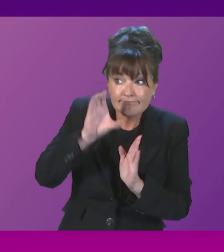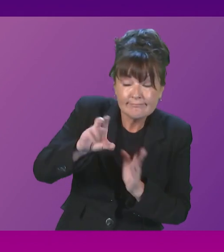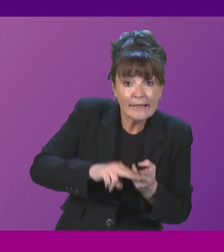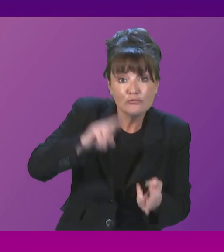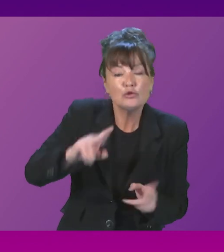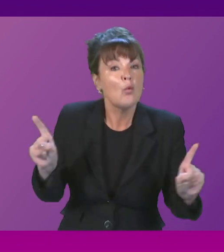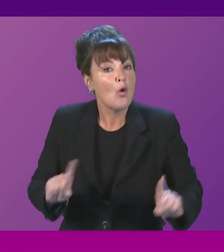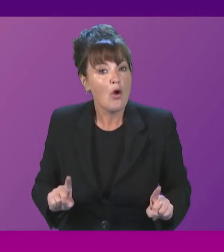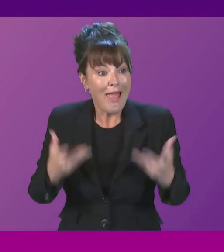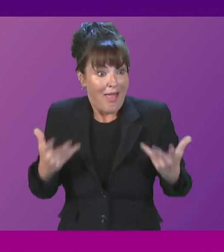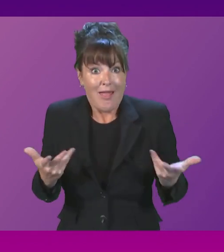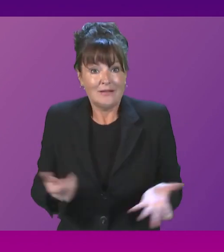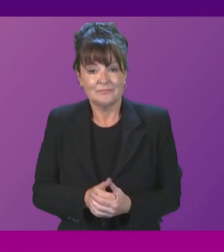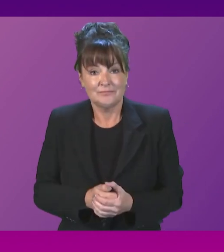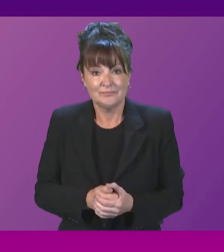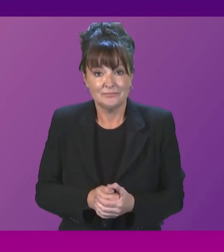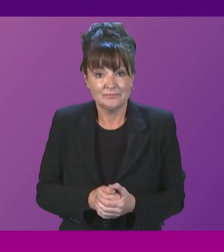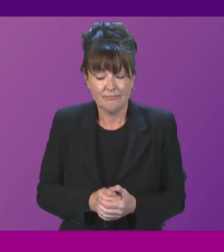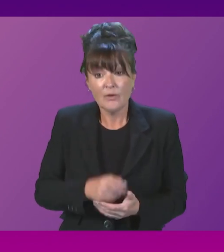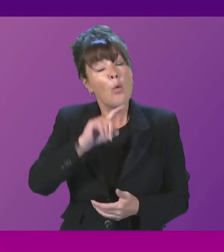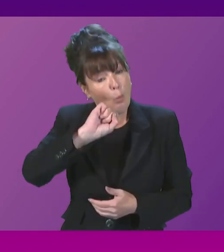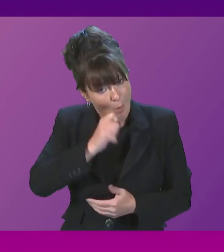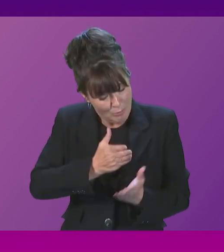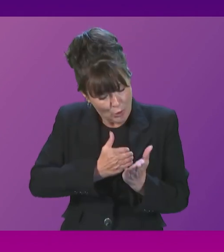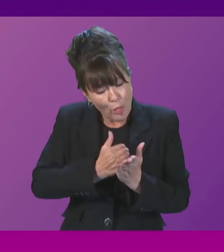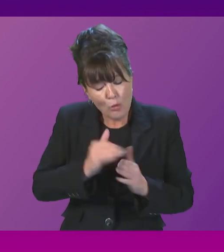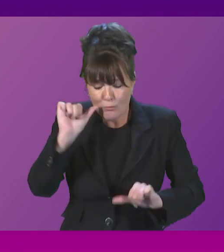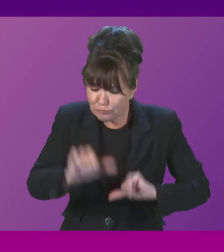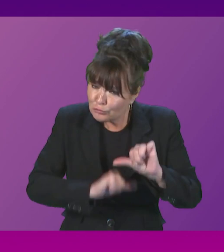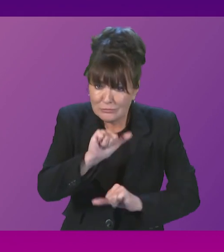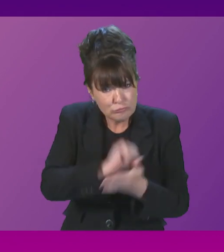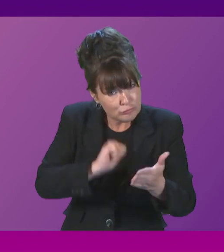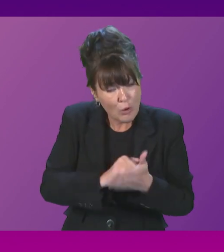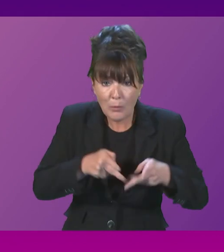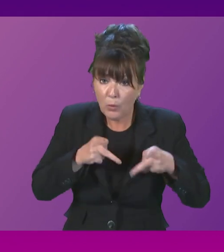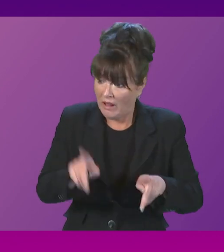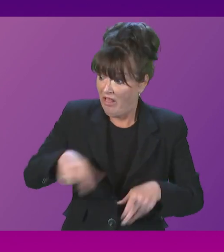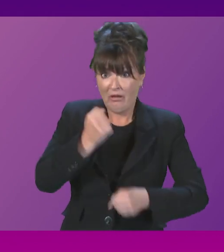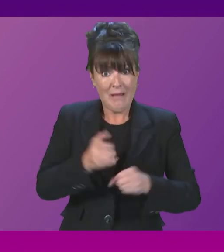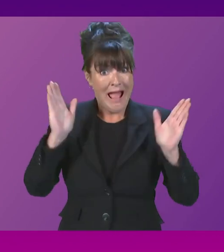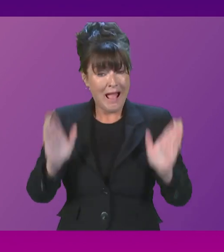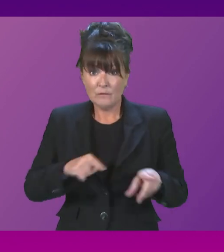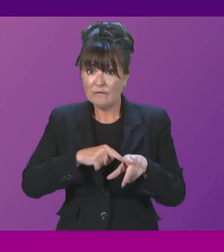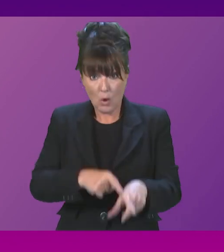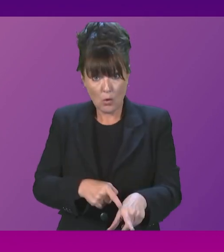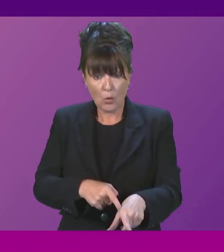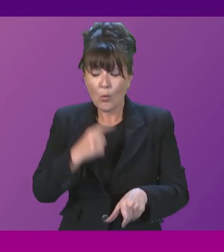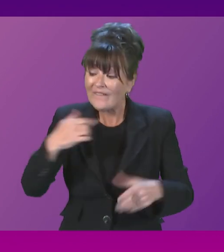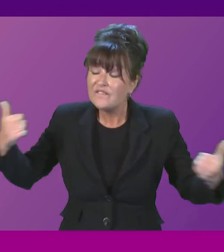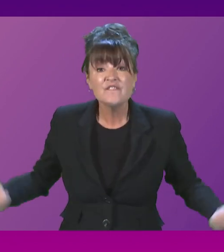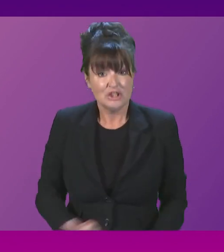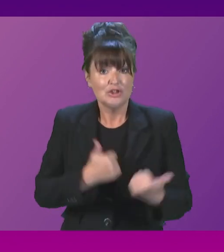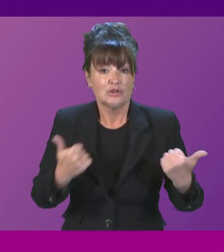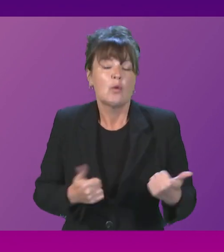budget for the ferries. As that process of due diligence, which government has to undertake, is completed,